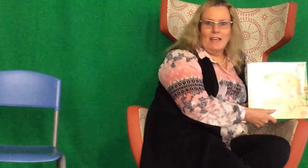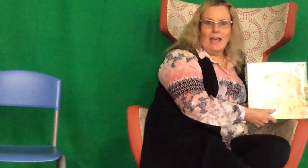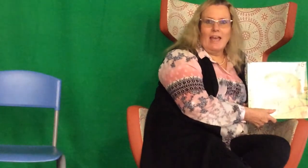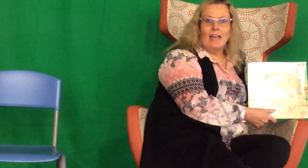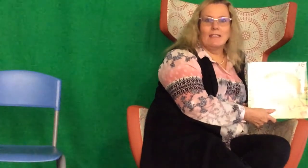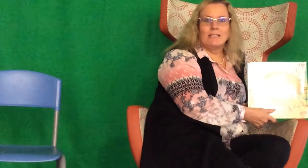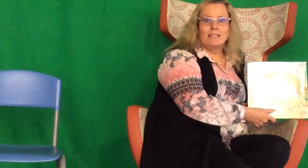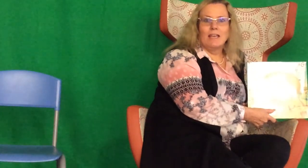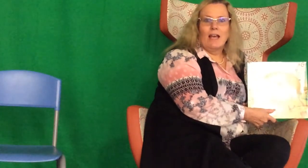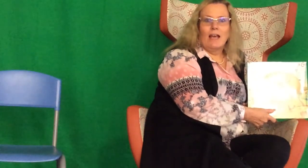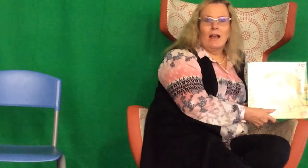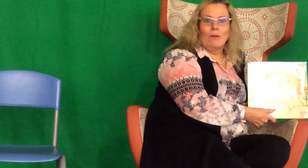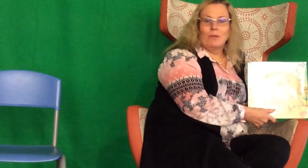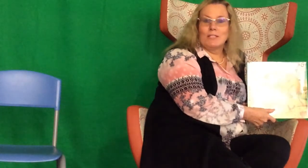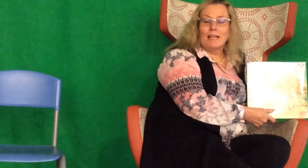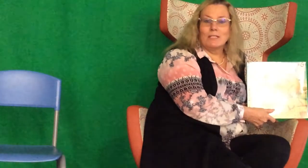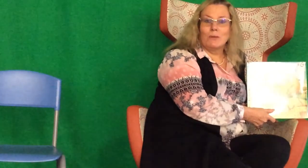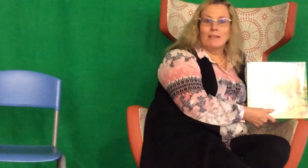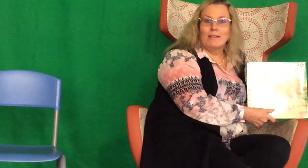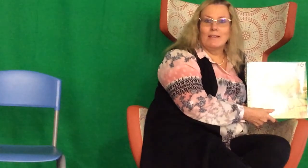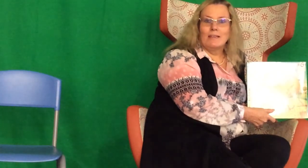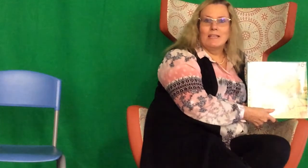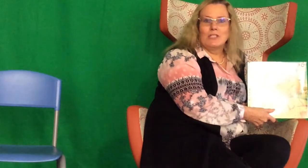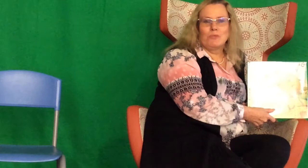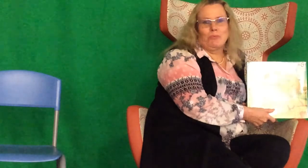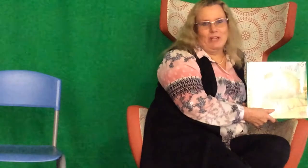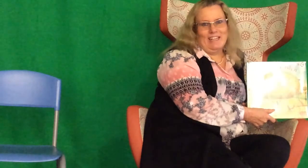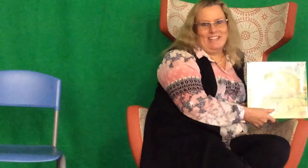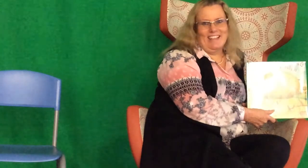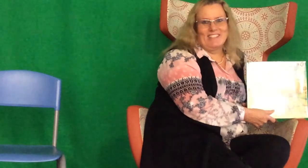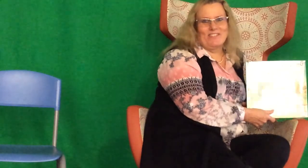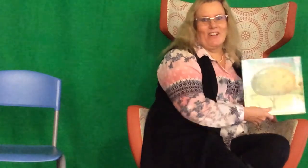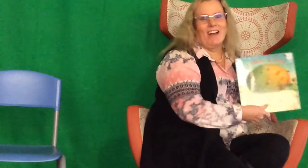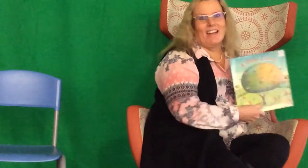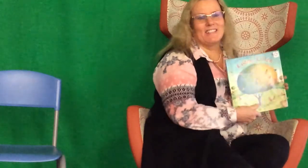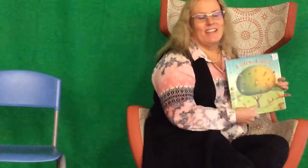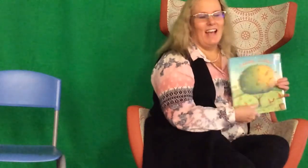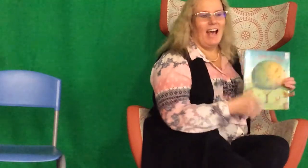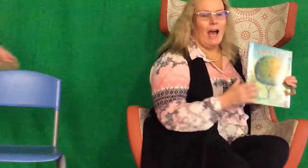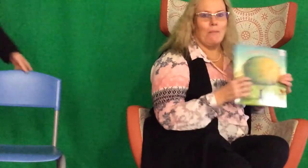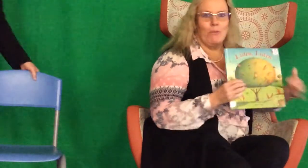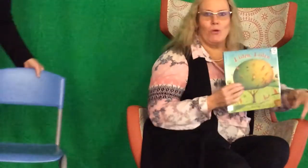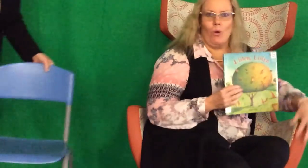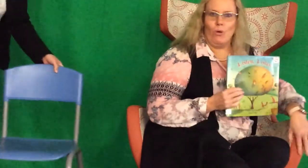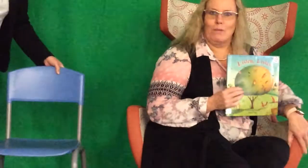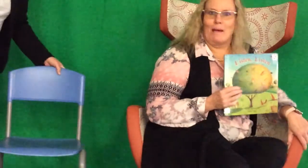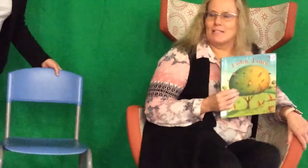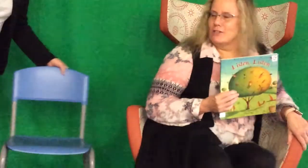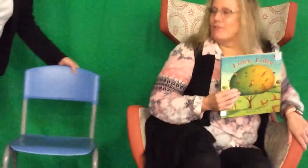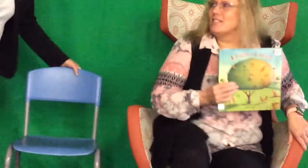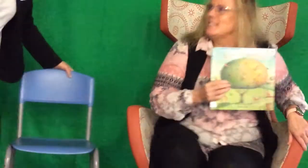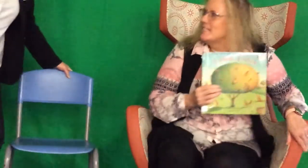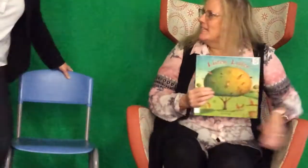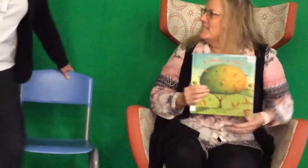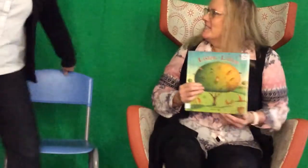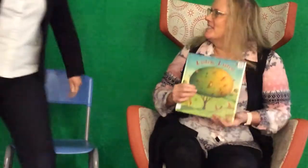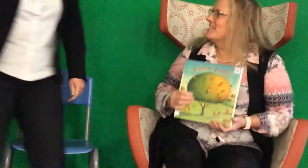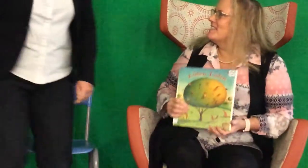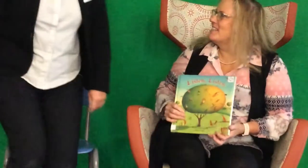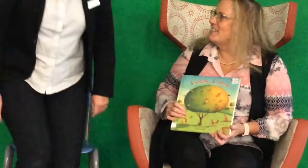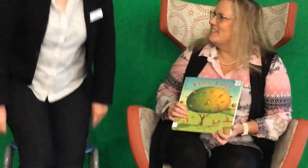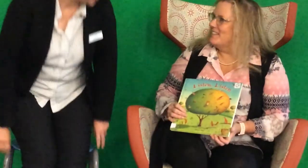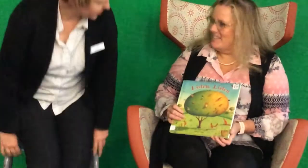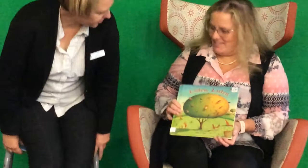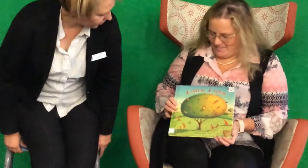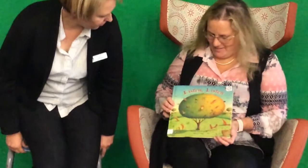winter and... What's the last one? Spring. Spring. That's right. A book all about different seasons.